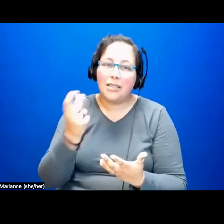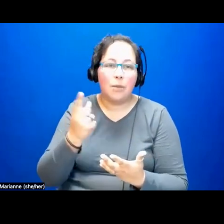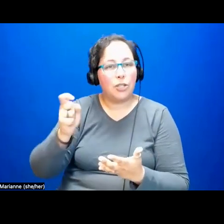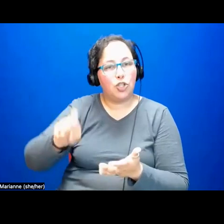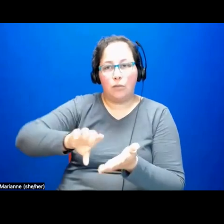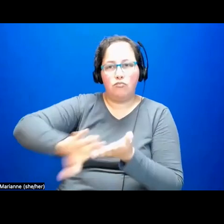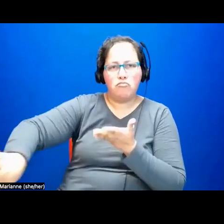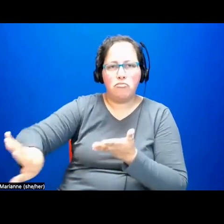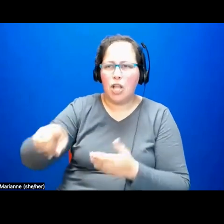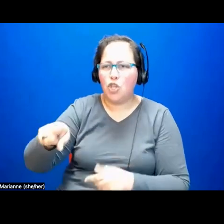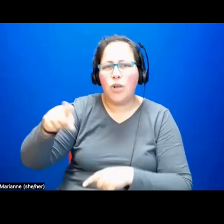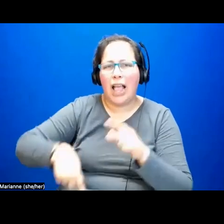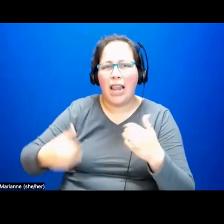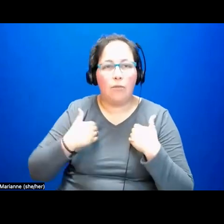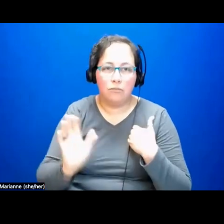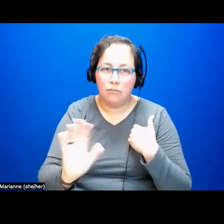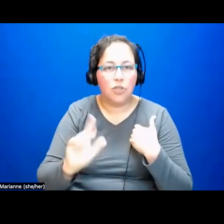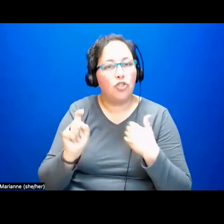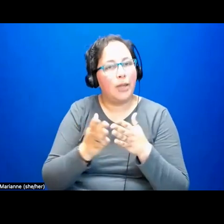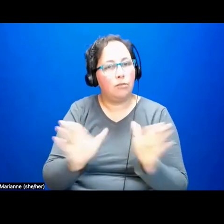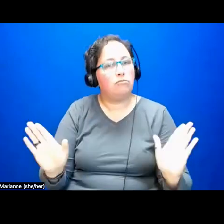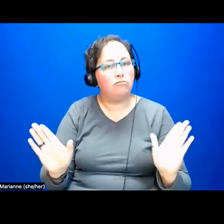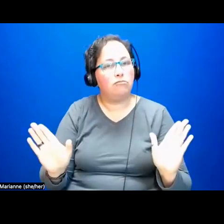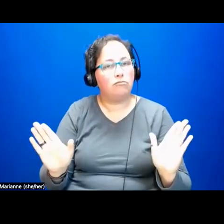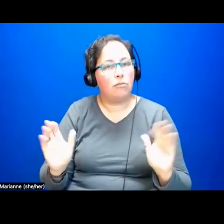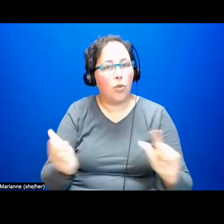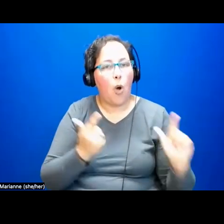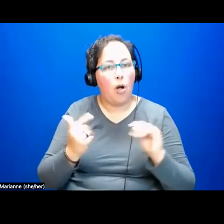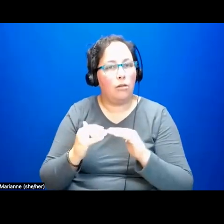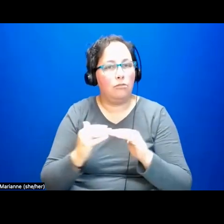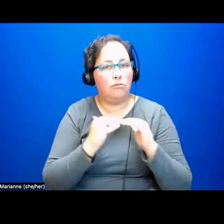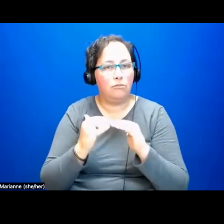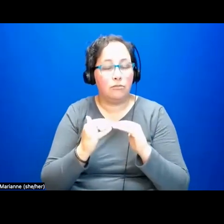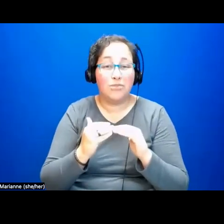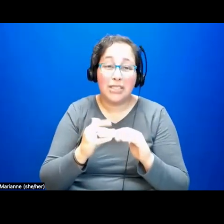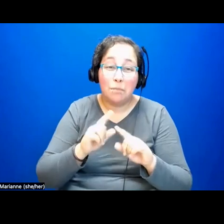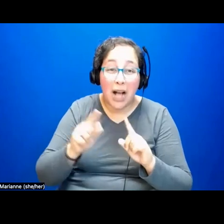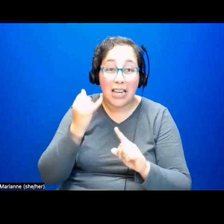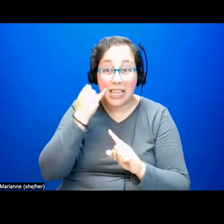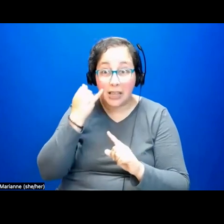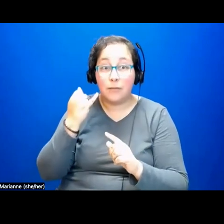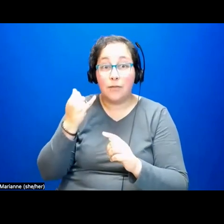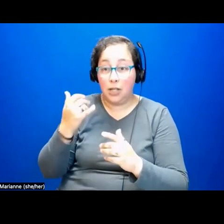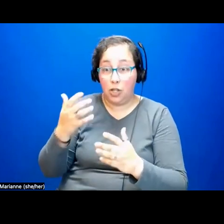or bounded by killing borders.